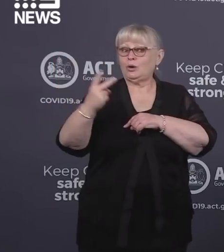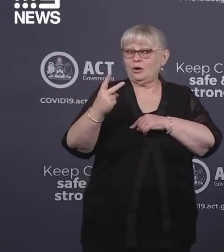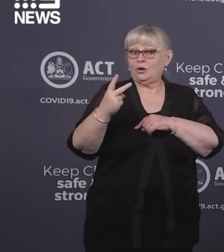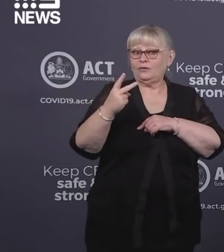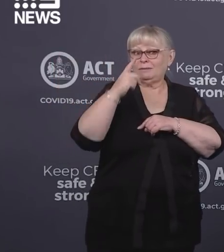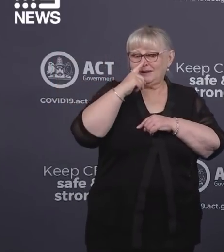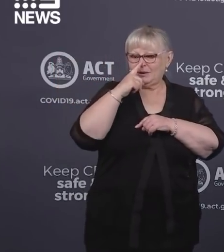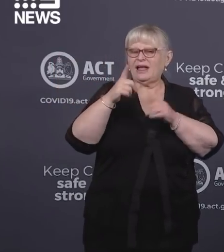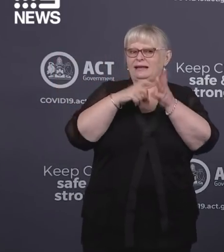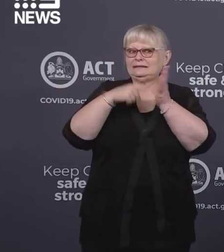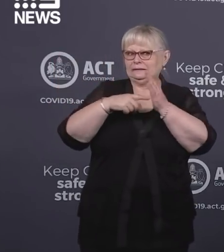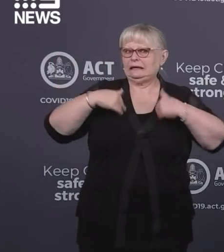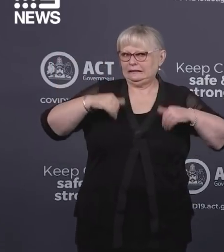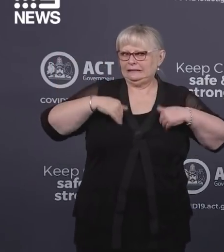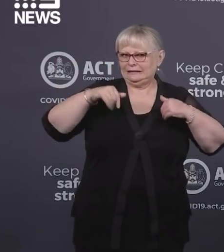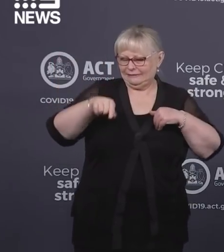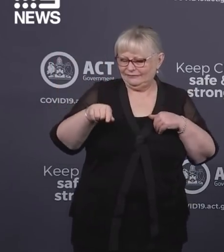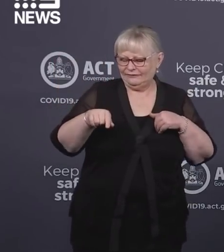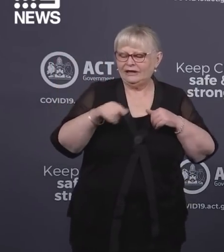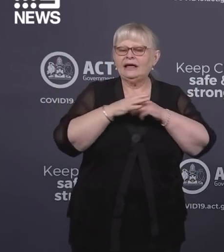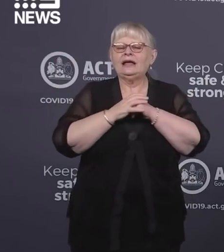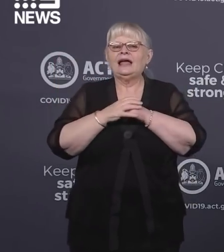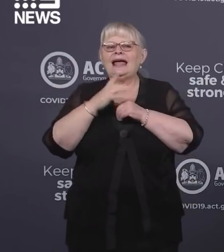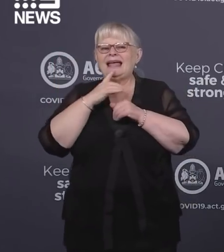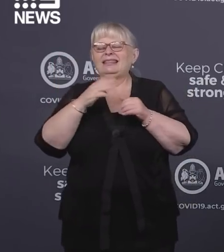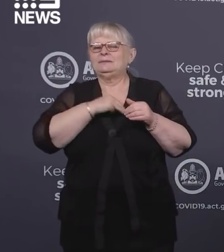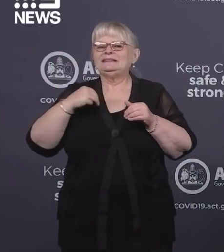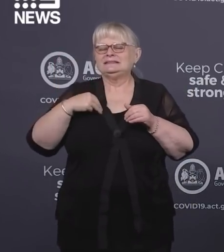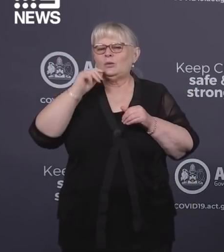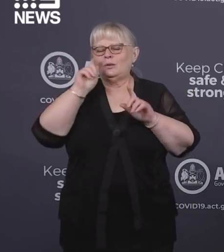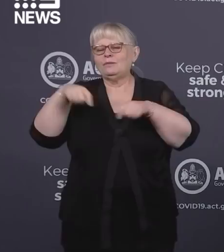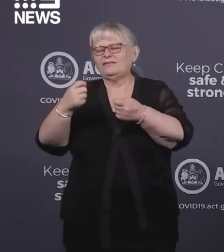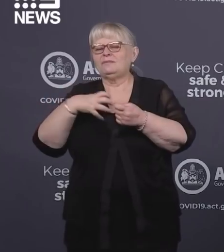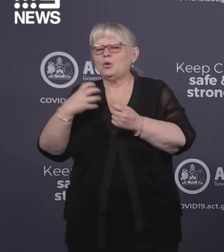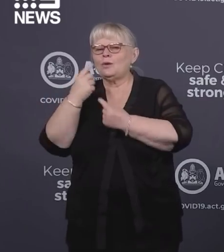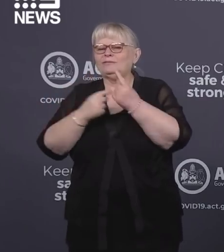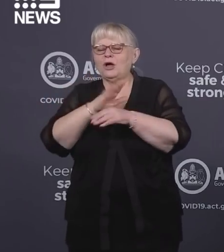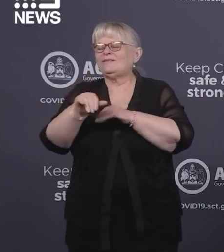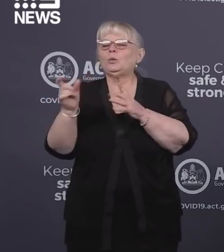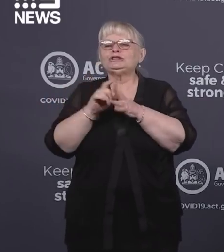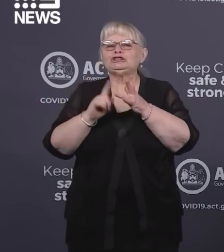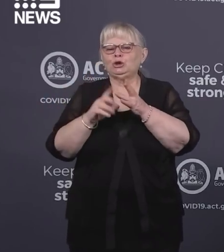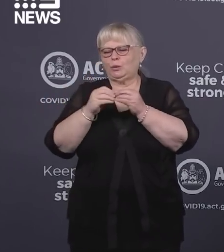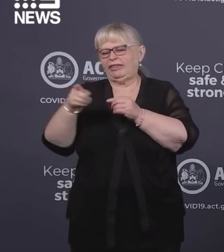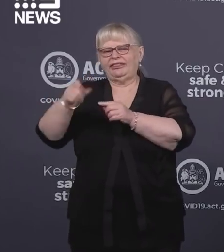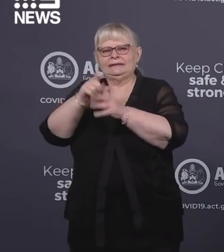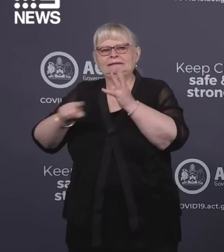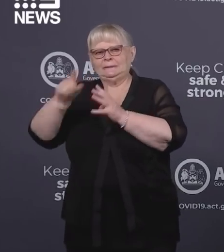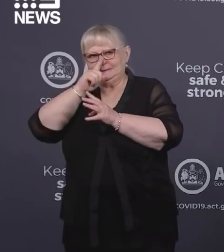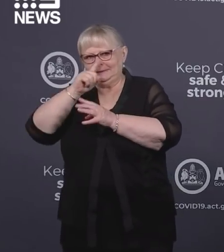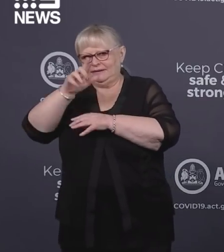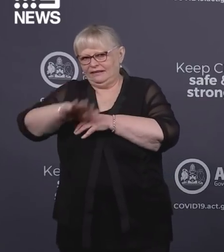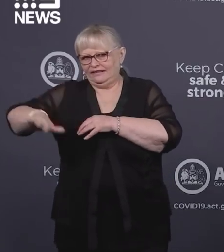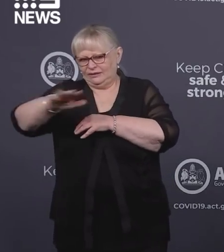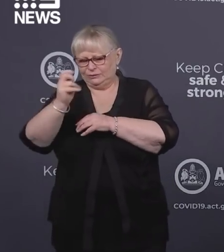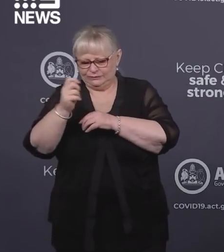are ACT residents, and Minister Stephen Smith will provide a little bit more information about what we're doing with the sector in this space.